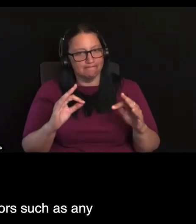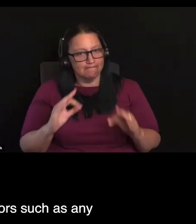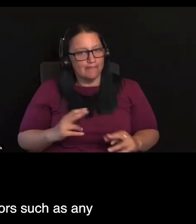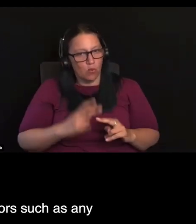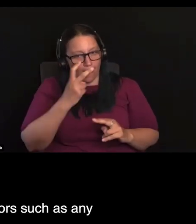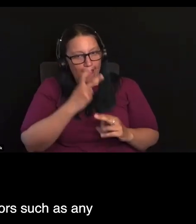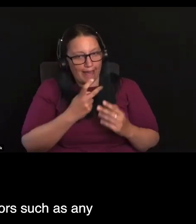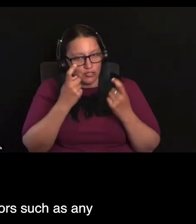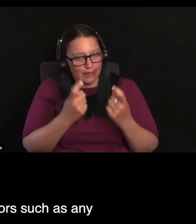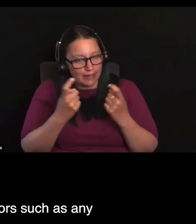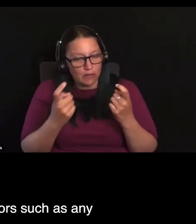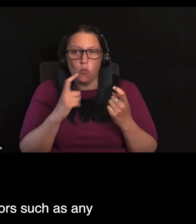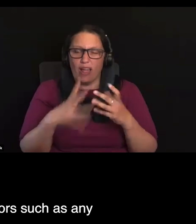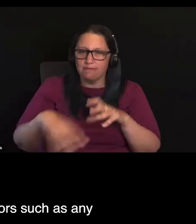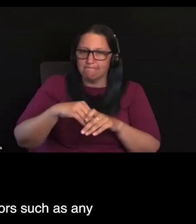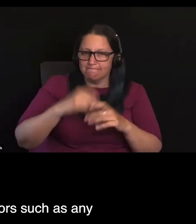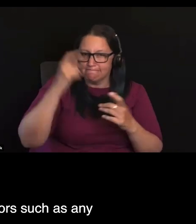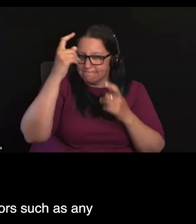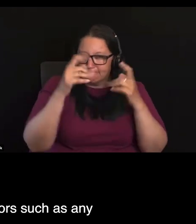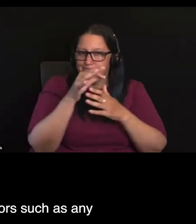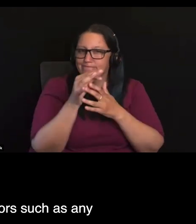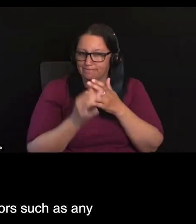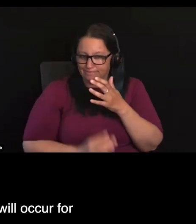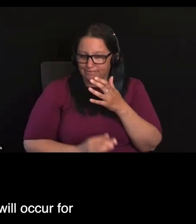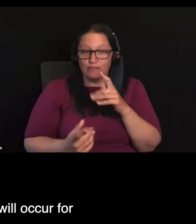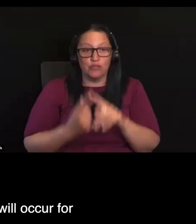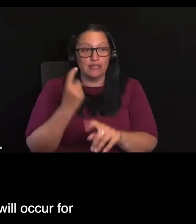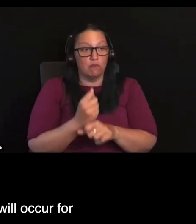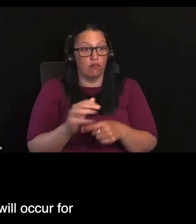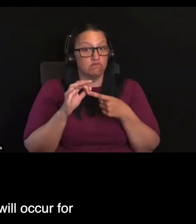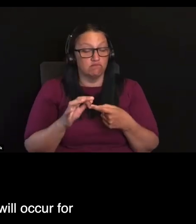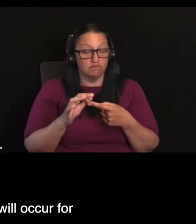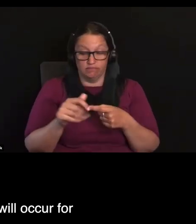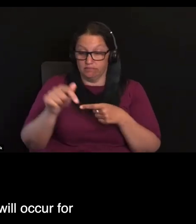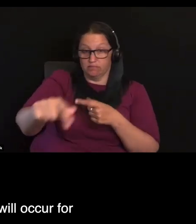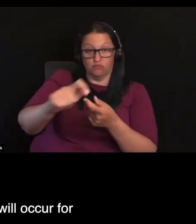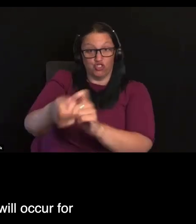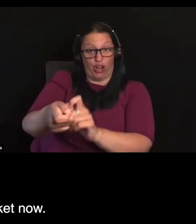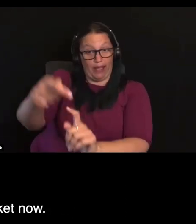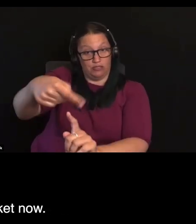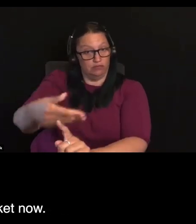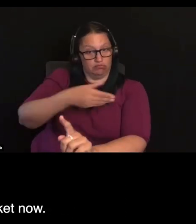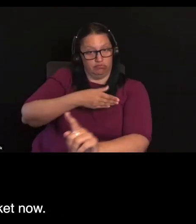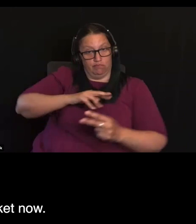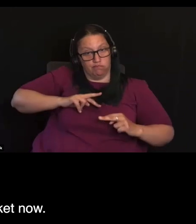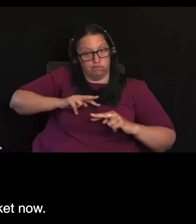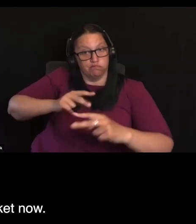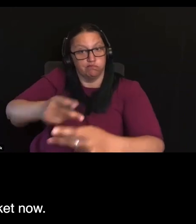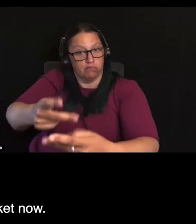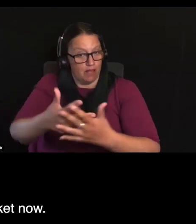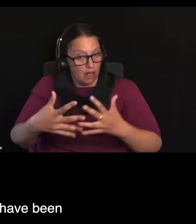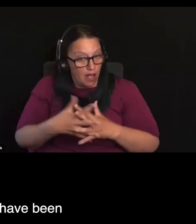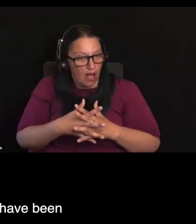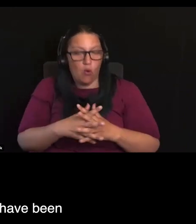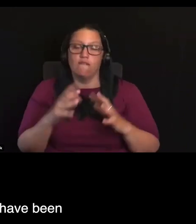factors such as any transition arrangements that will occur for providers within the market now.